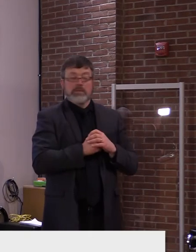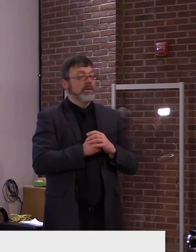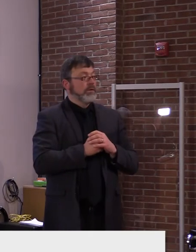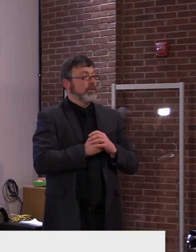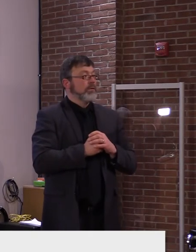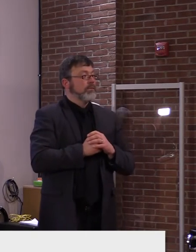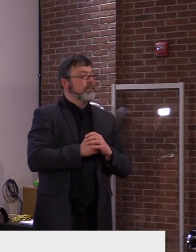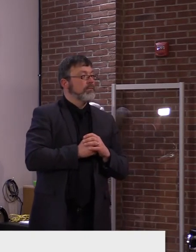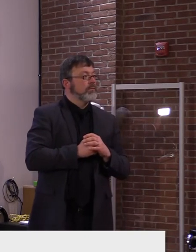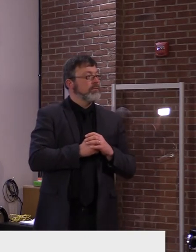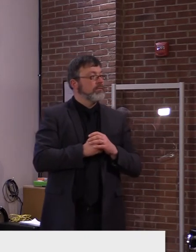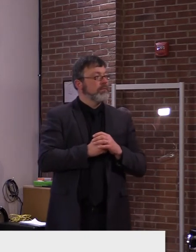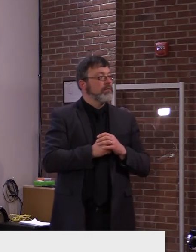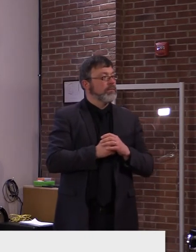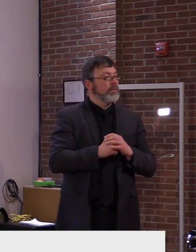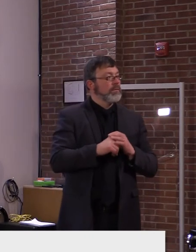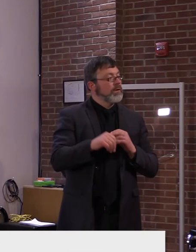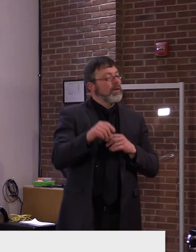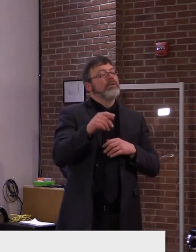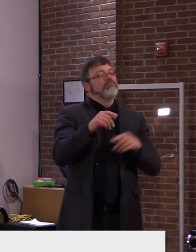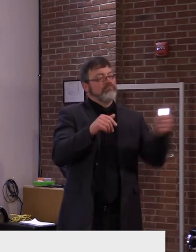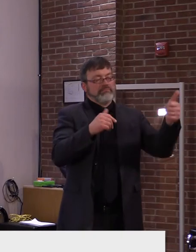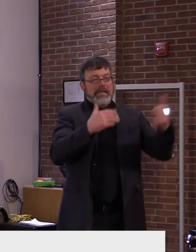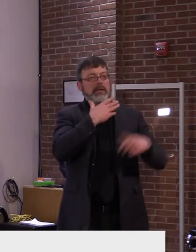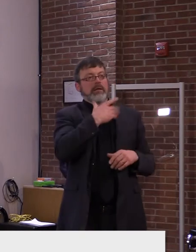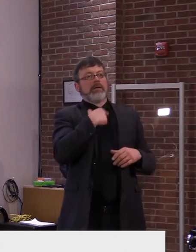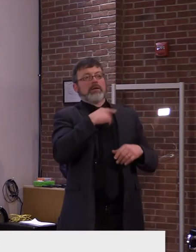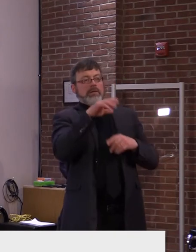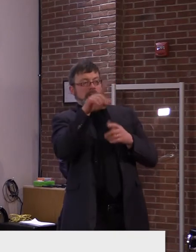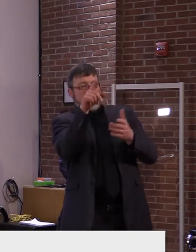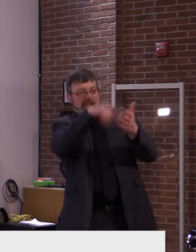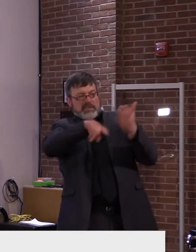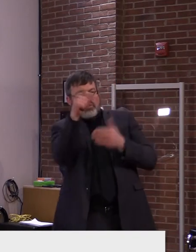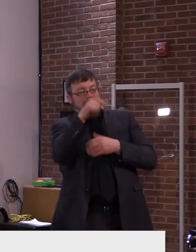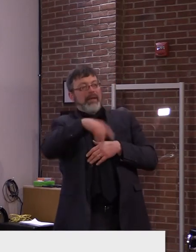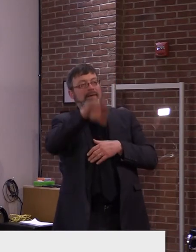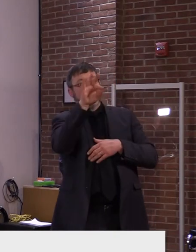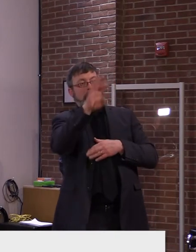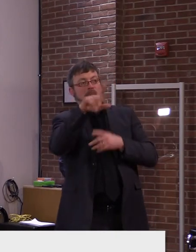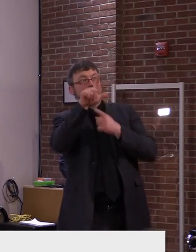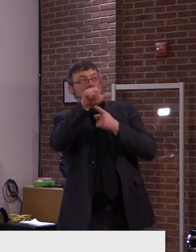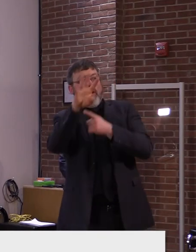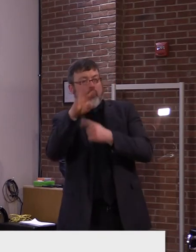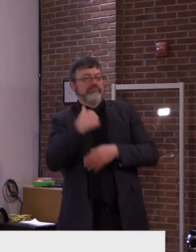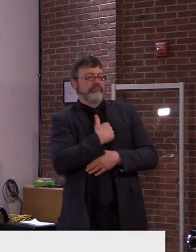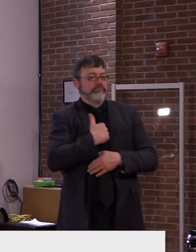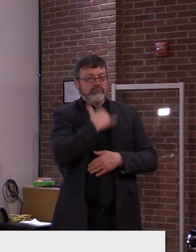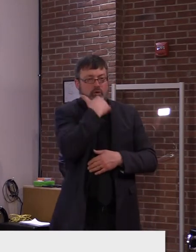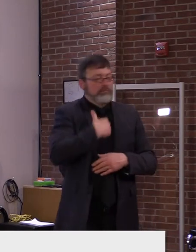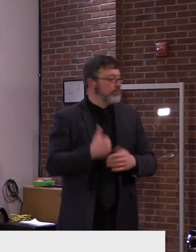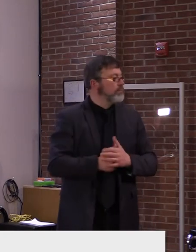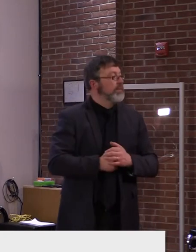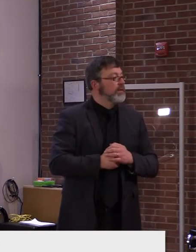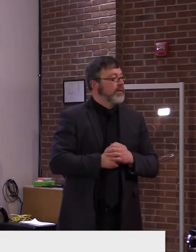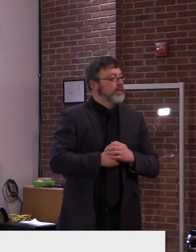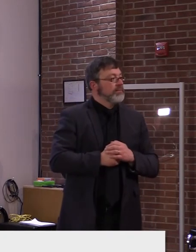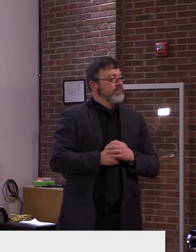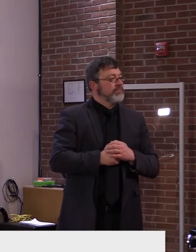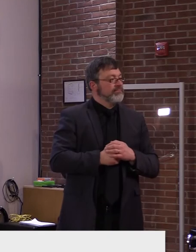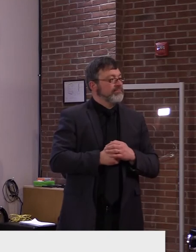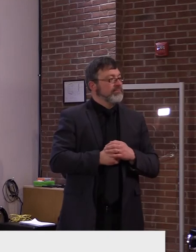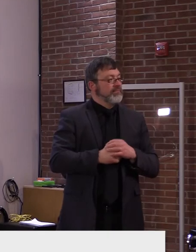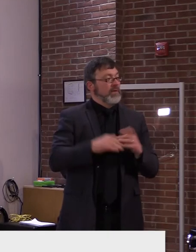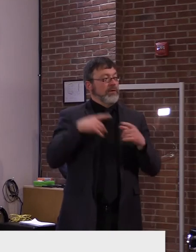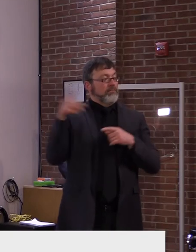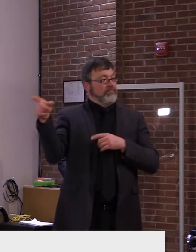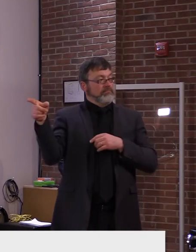Thank you very much. Um, as well, I'd like to go back, uh, just for the, the inventory that was, uh, found in